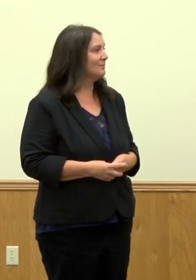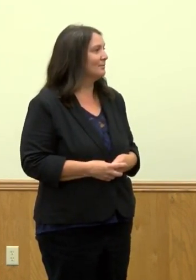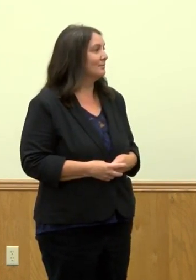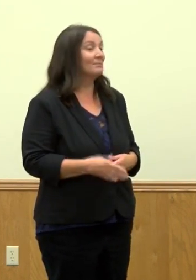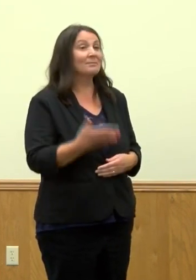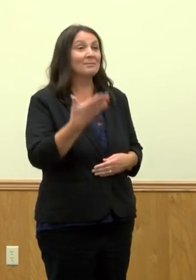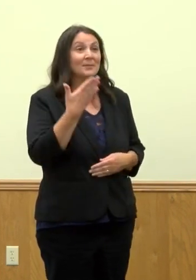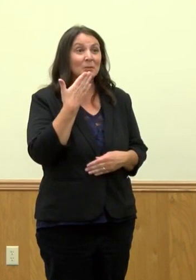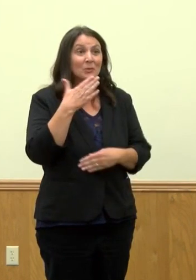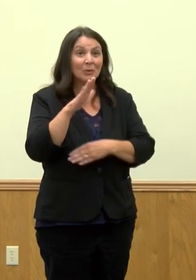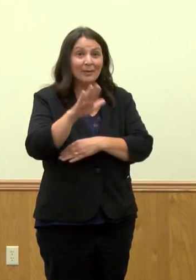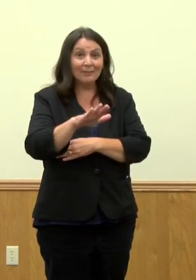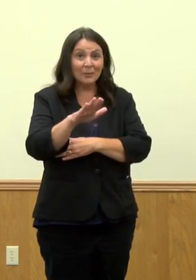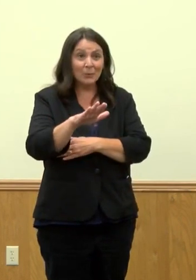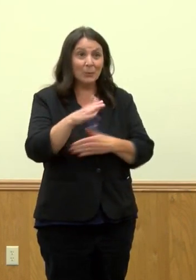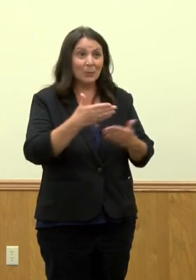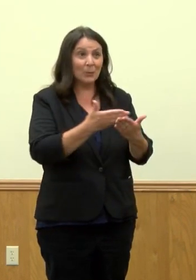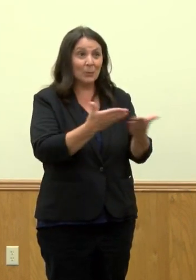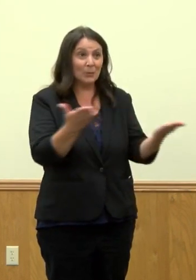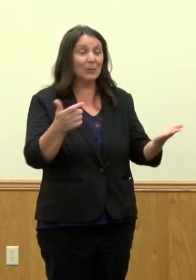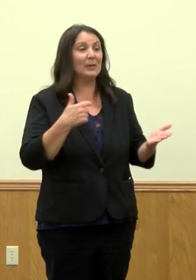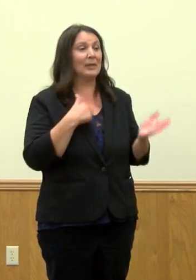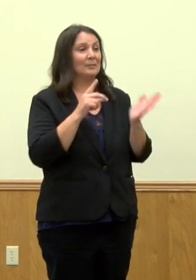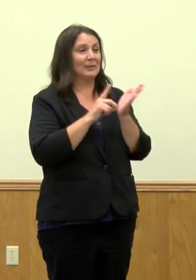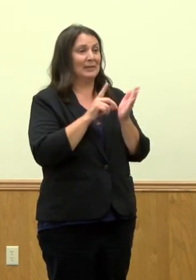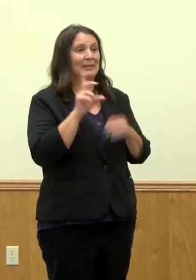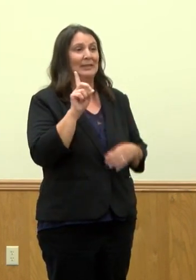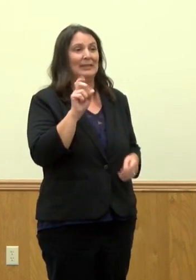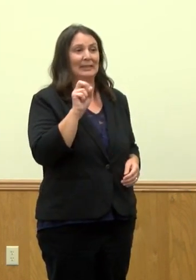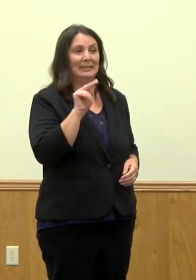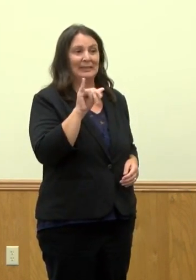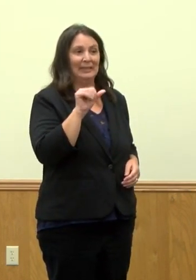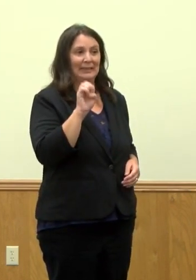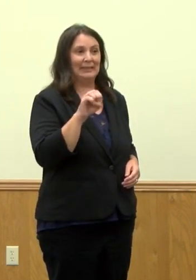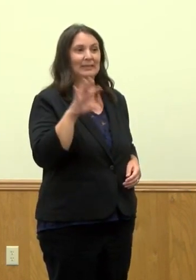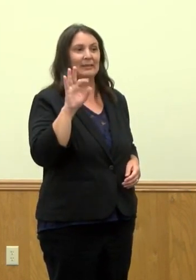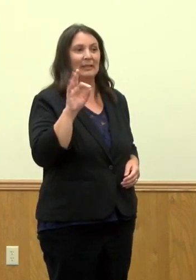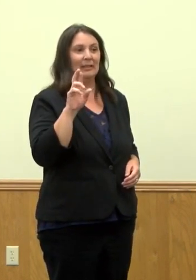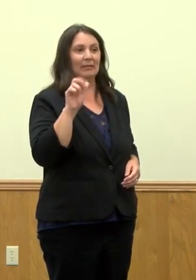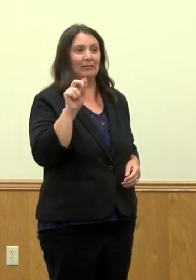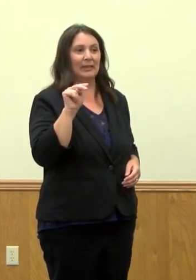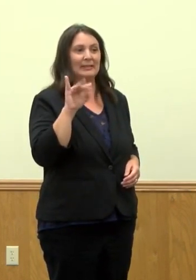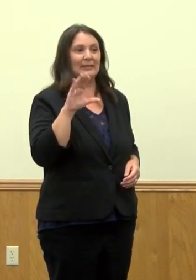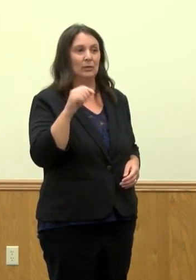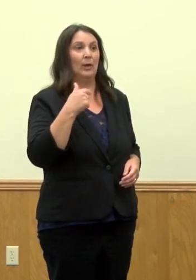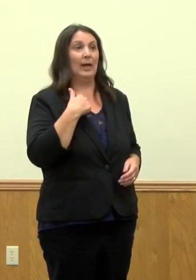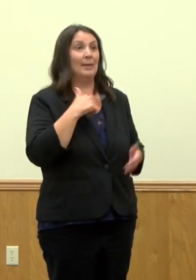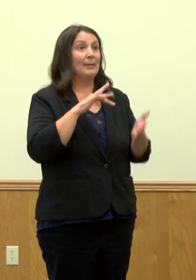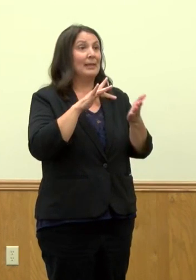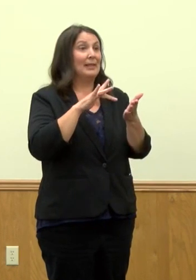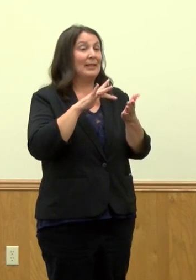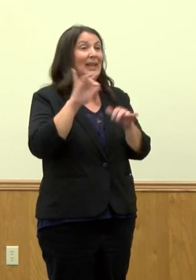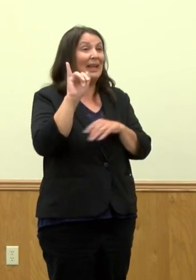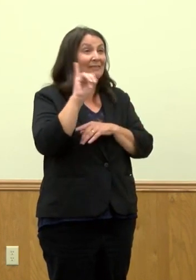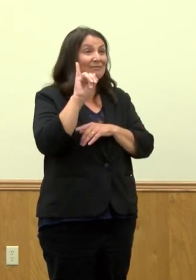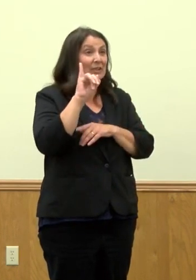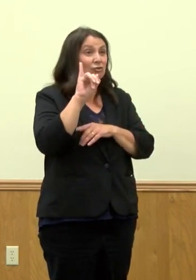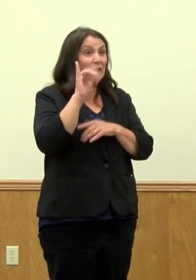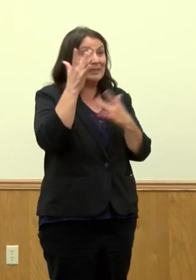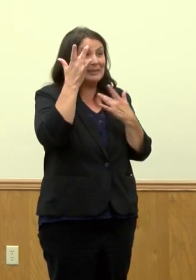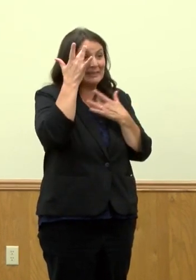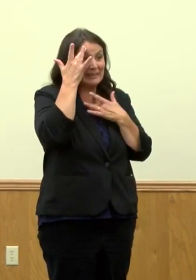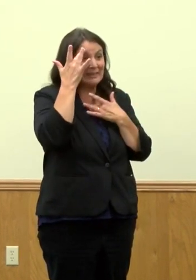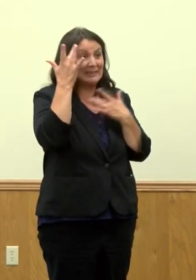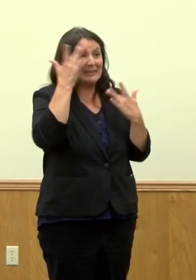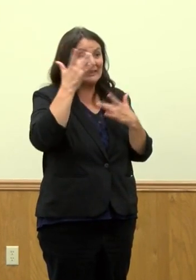So good afternoon, everyone. As said, I'm Dr. Denise Francisco, and I'm one of the infectious disease physicians over at OSF and UICOM. I